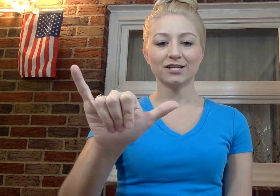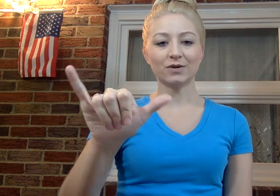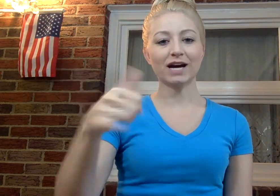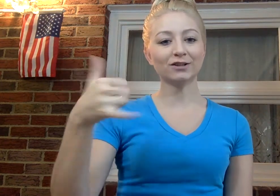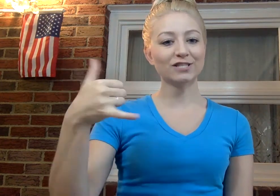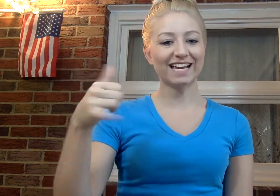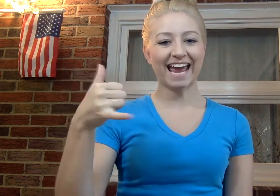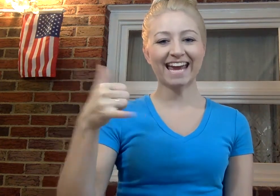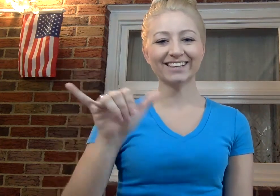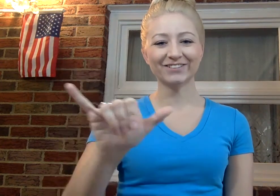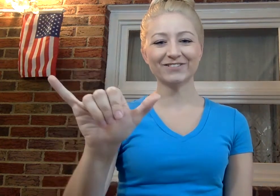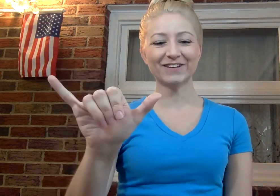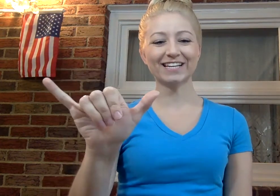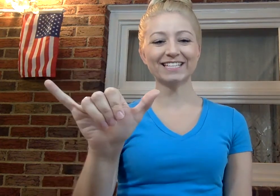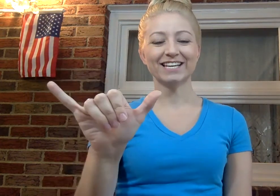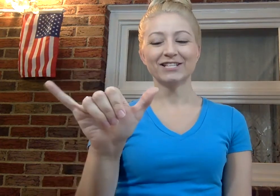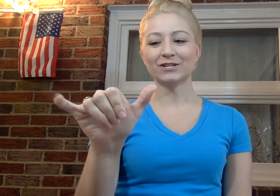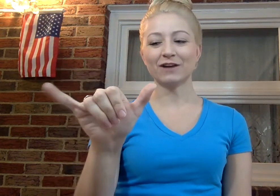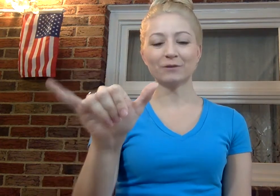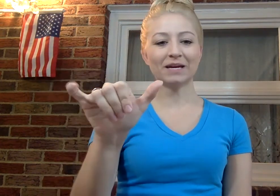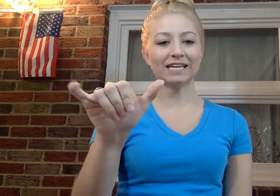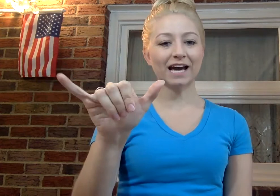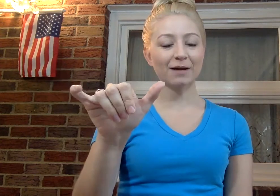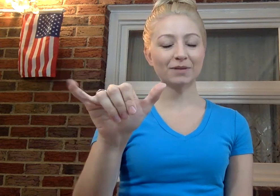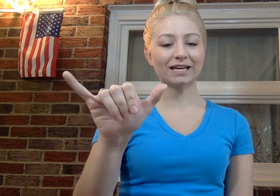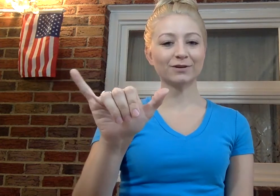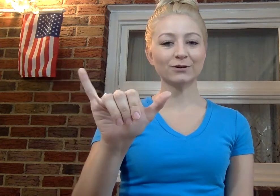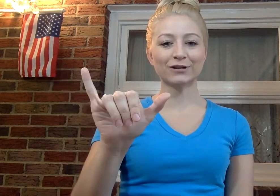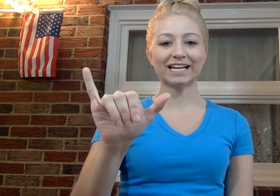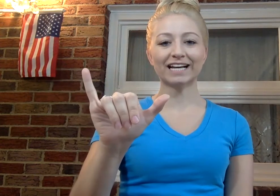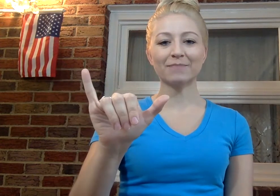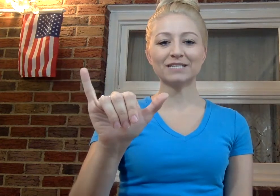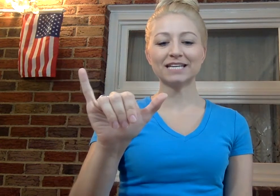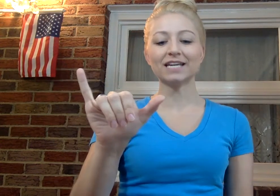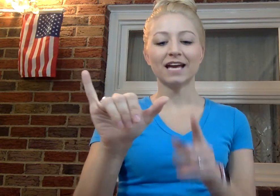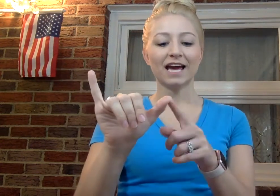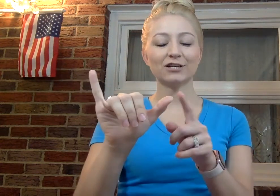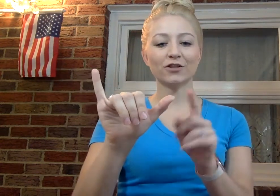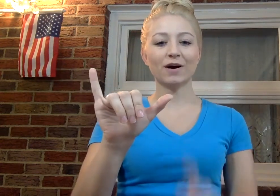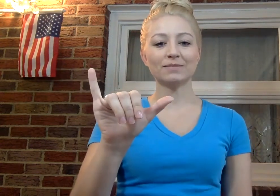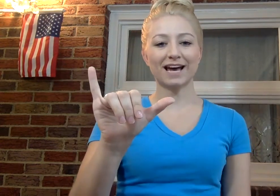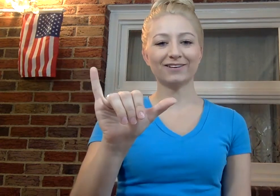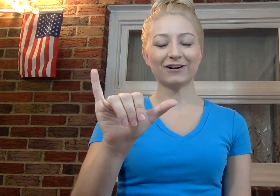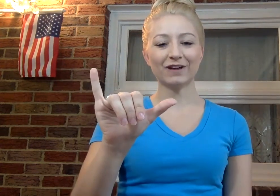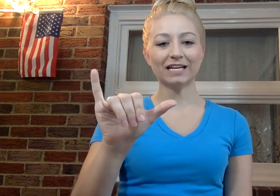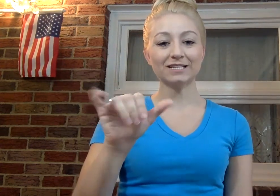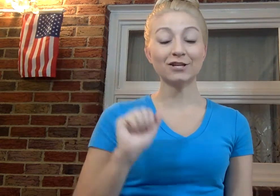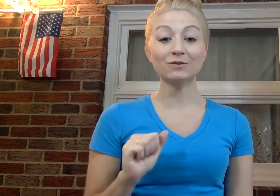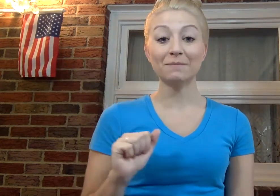So it kind of looks like hang loose, right? So you have your pinky up like if you were drinking a cup of tea and your thumbs out, all right? So to